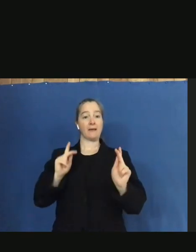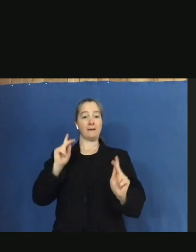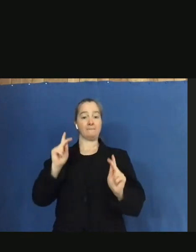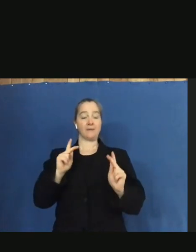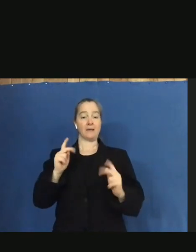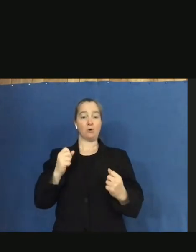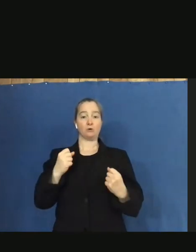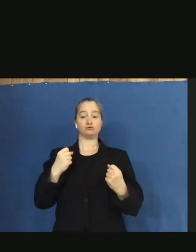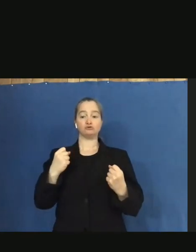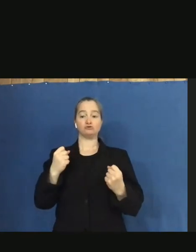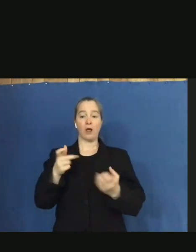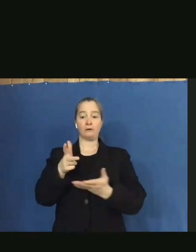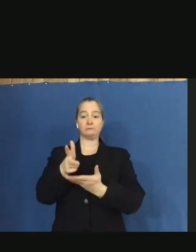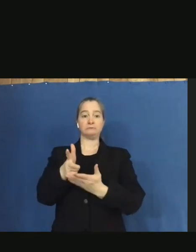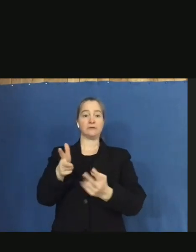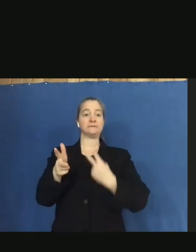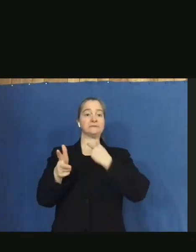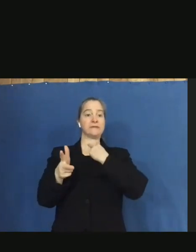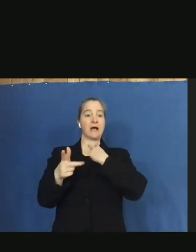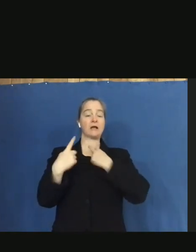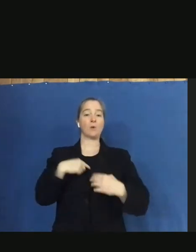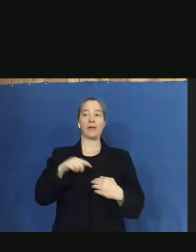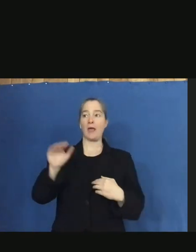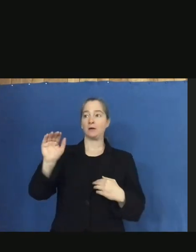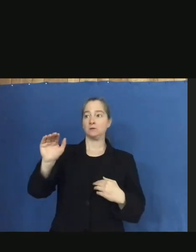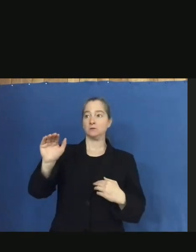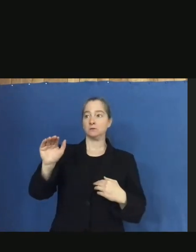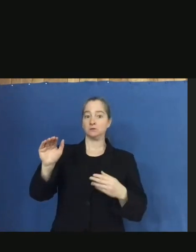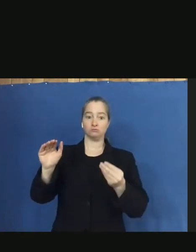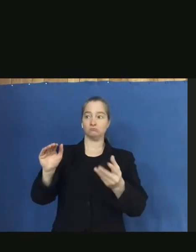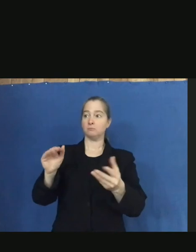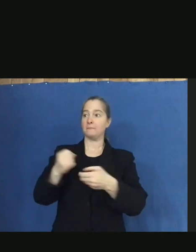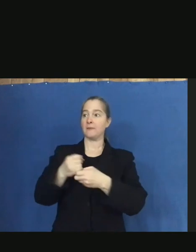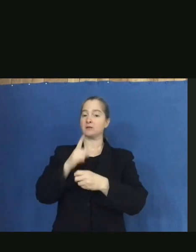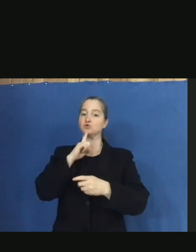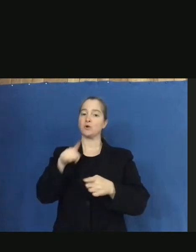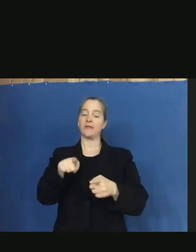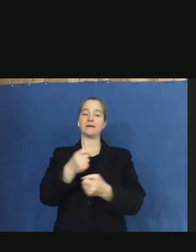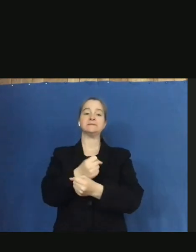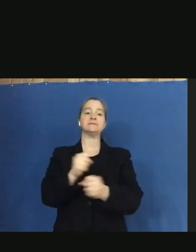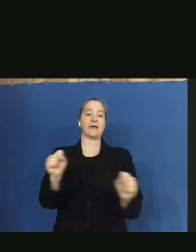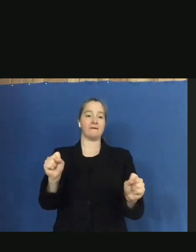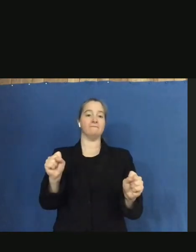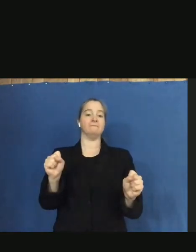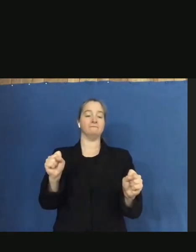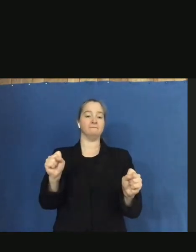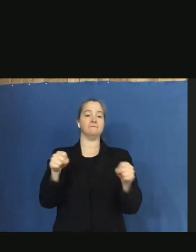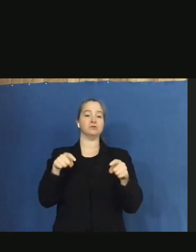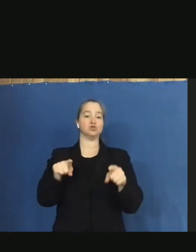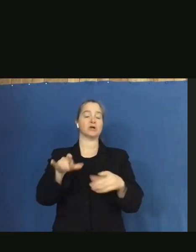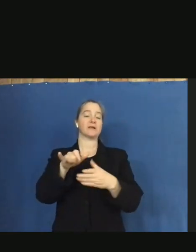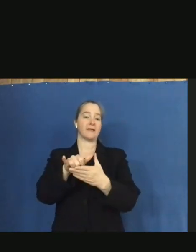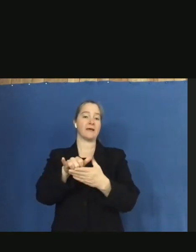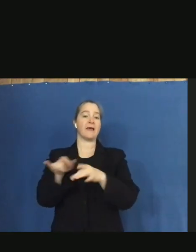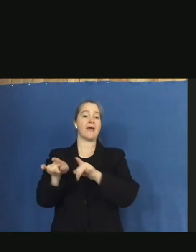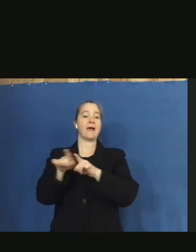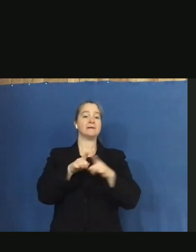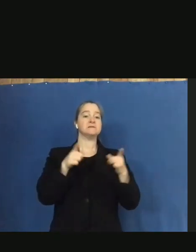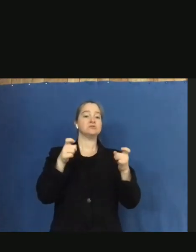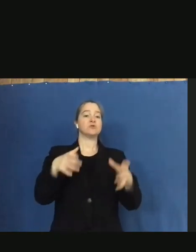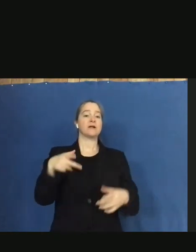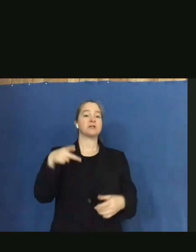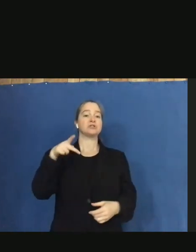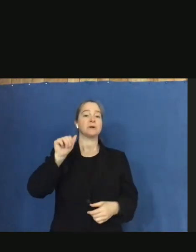we have the ability to reach out and make sure they get what they need to stay safe during that event. As Director Padfield said,